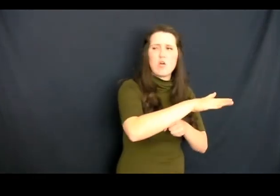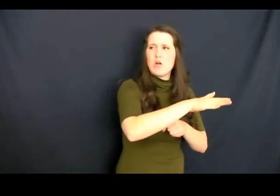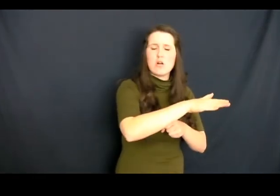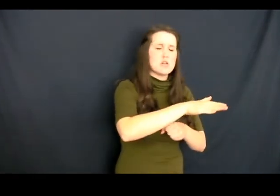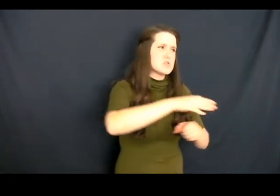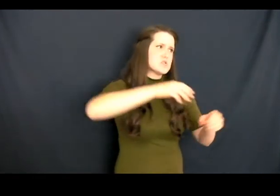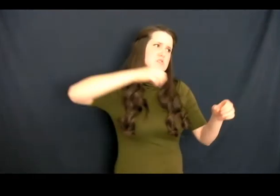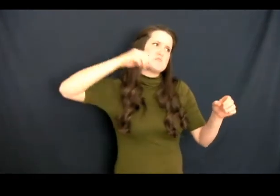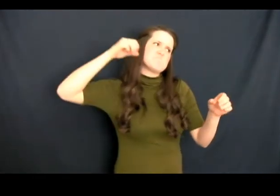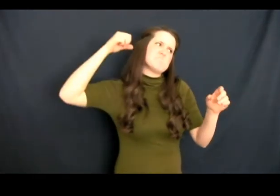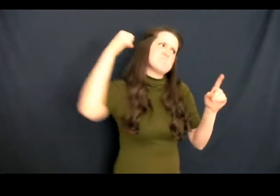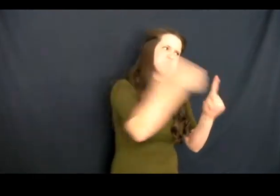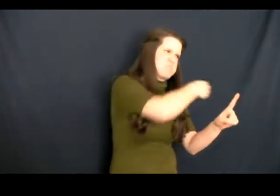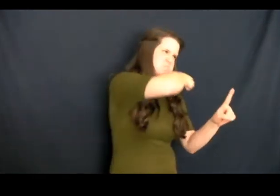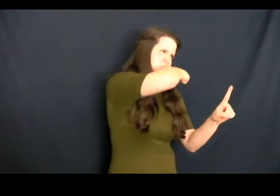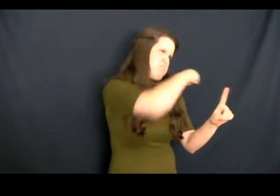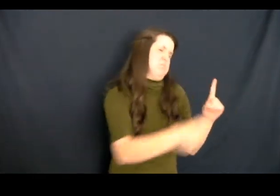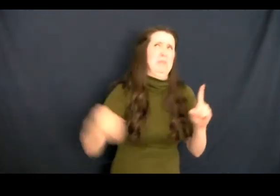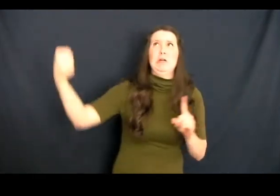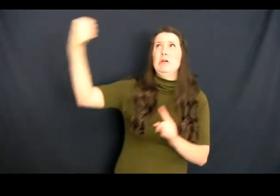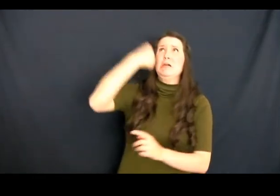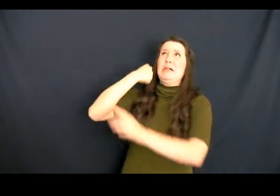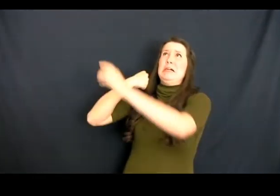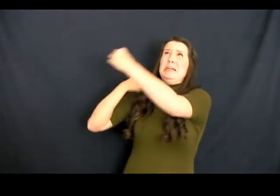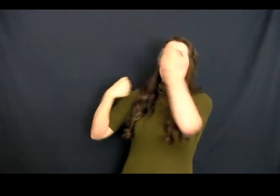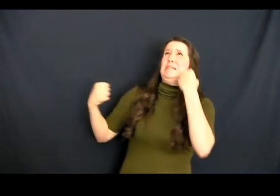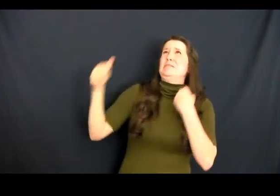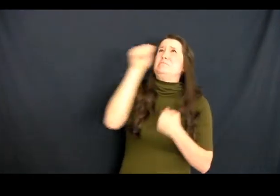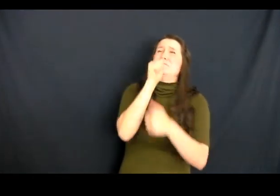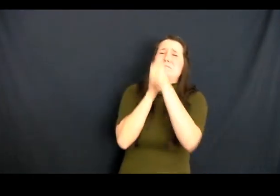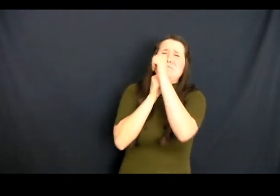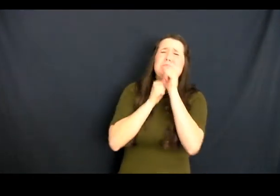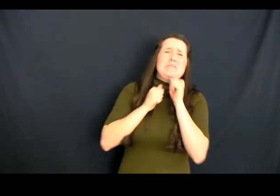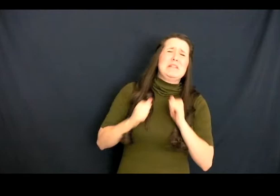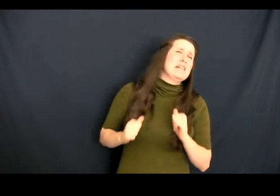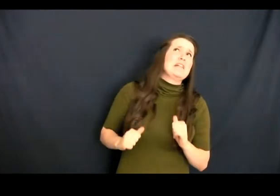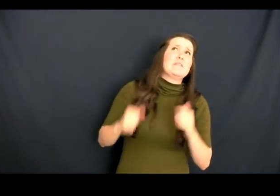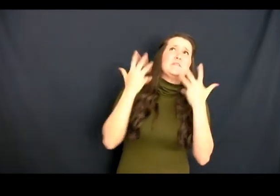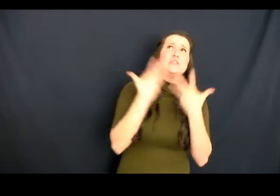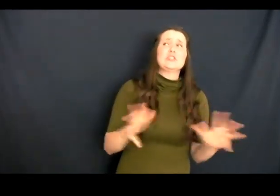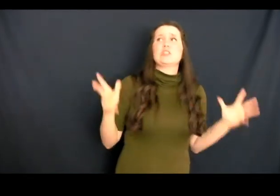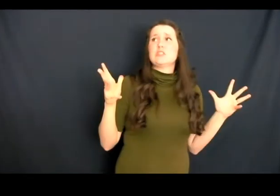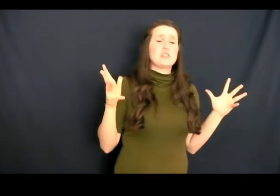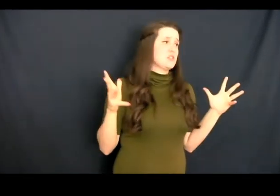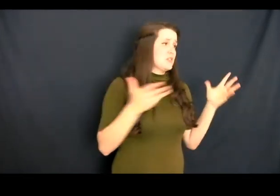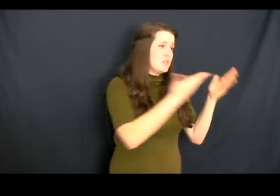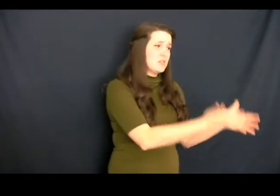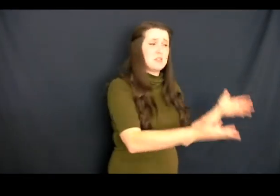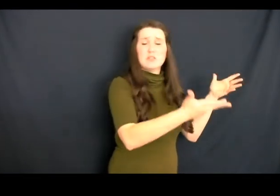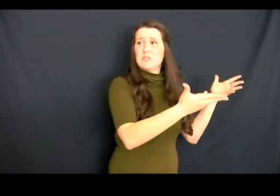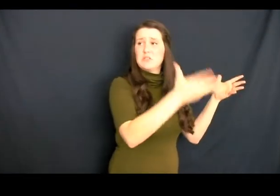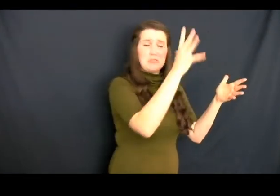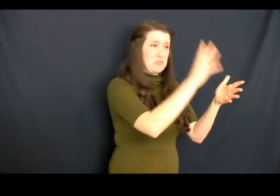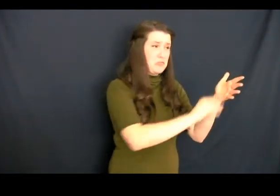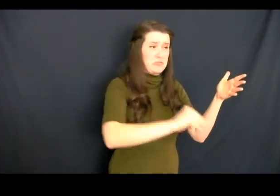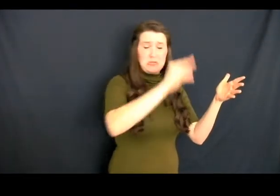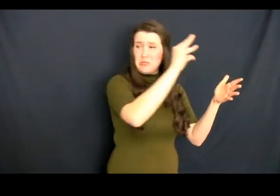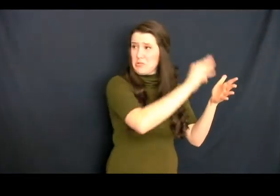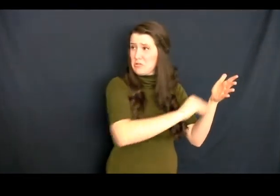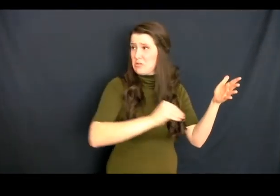Ching Chong feels like combined with a swinging bat. Learn from this, Rosie. Apologize, darling. Tap into